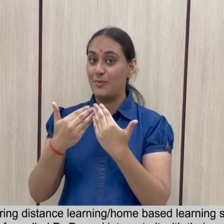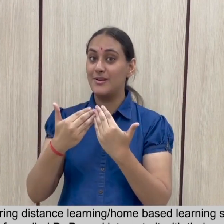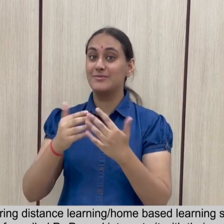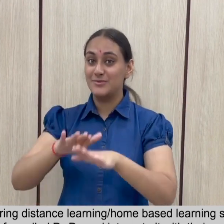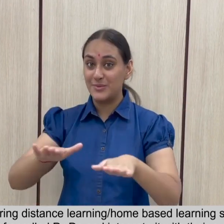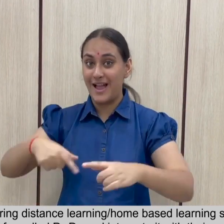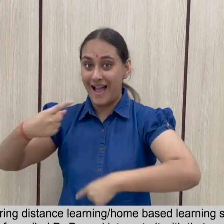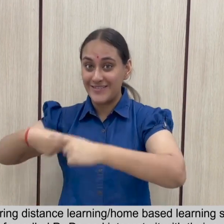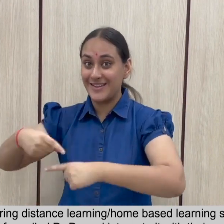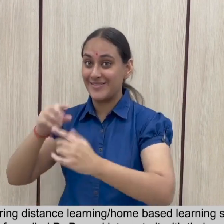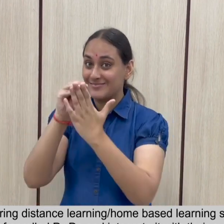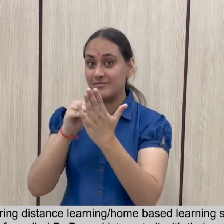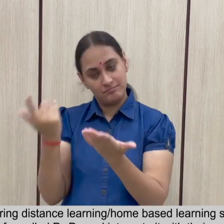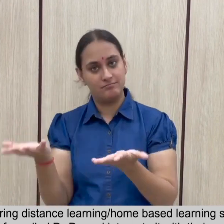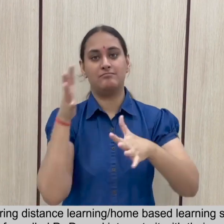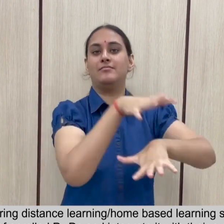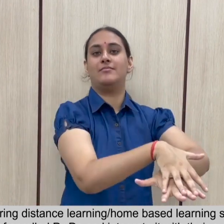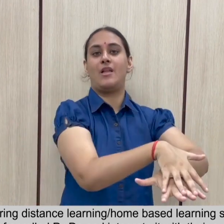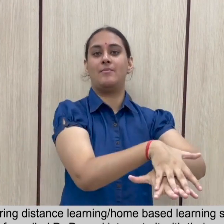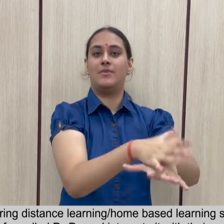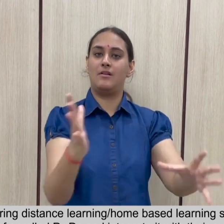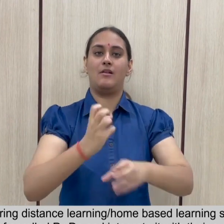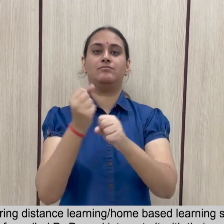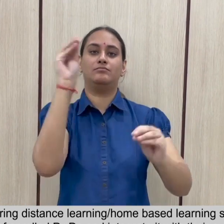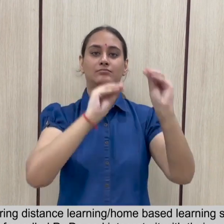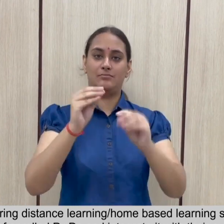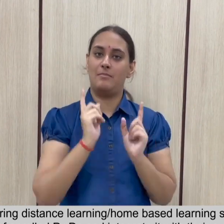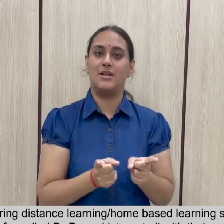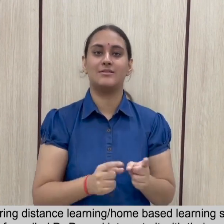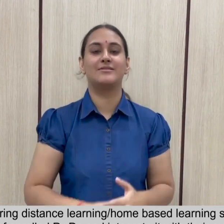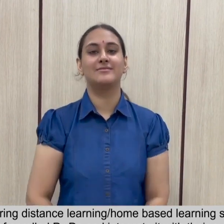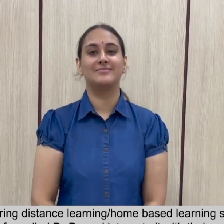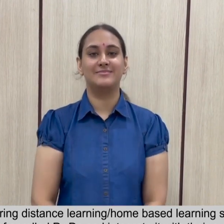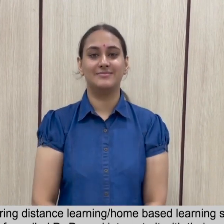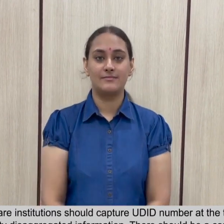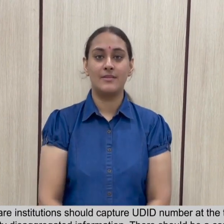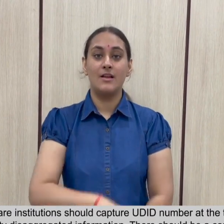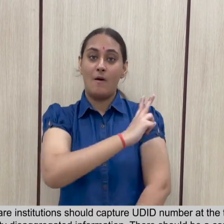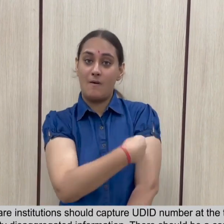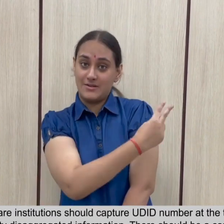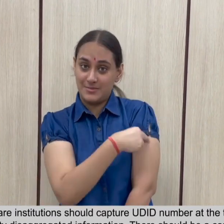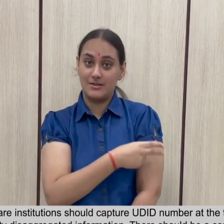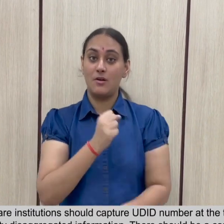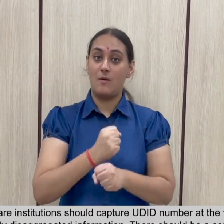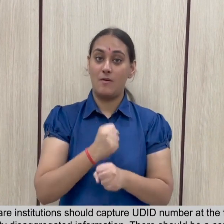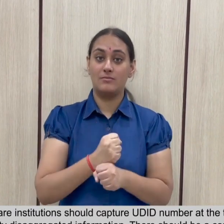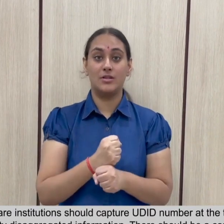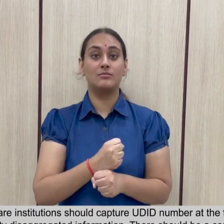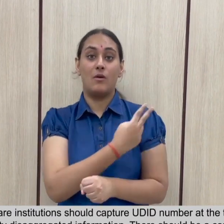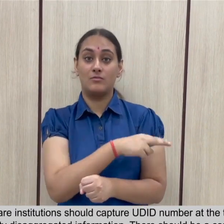.1.5 government